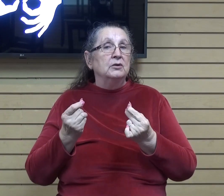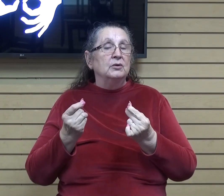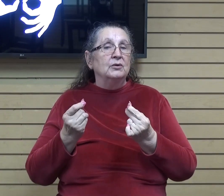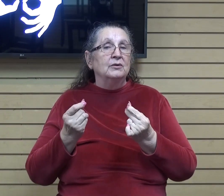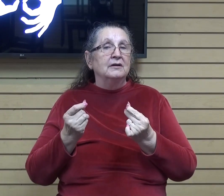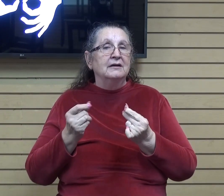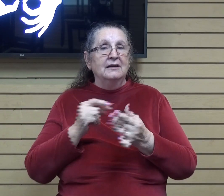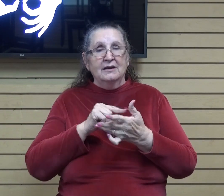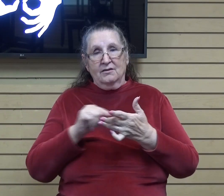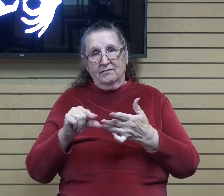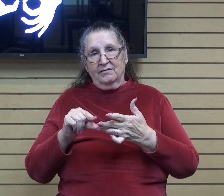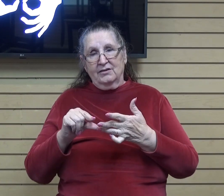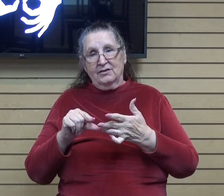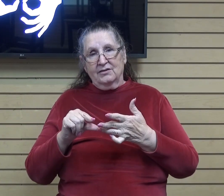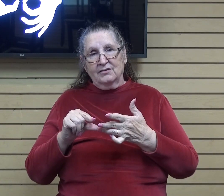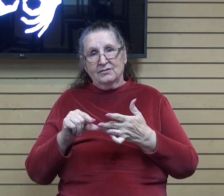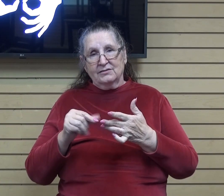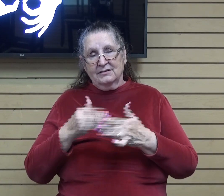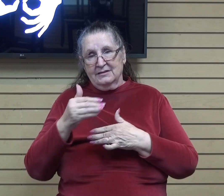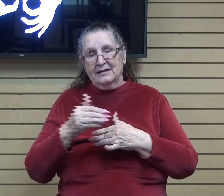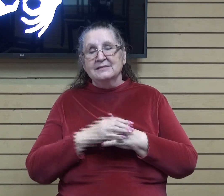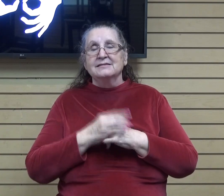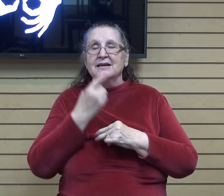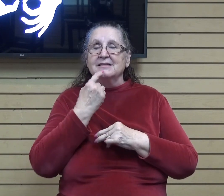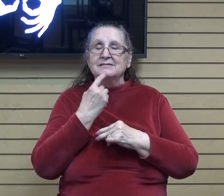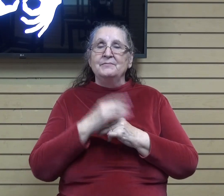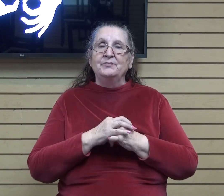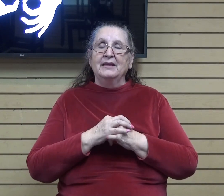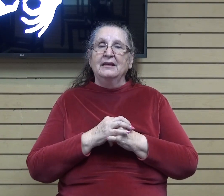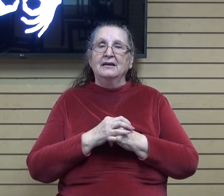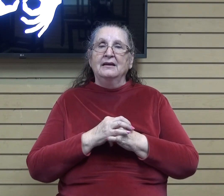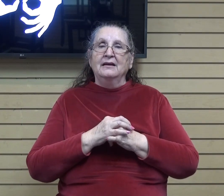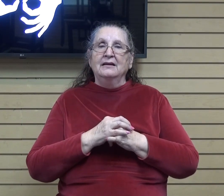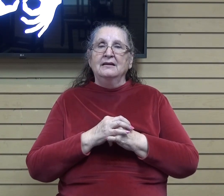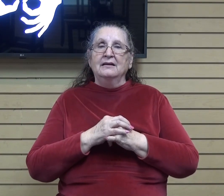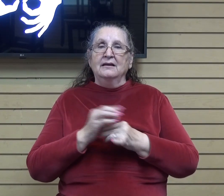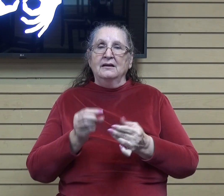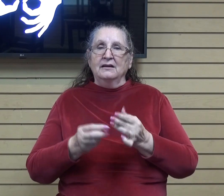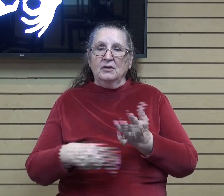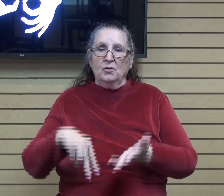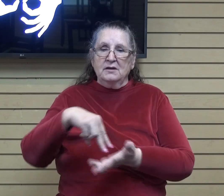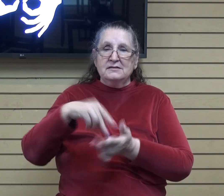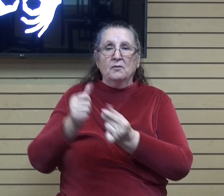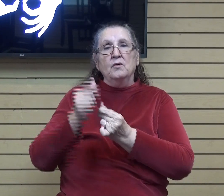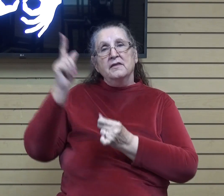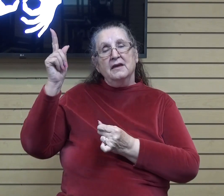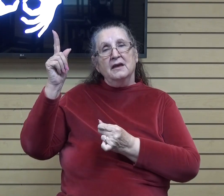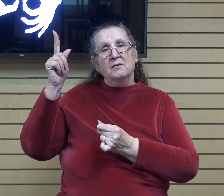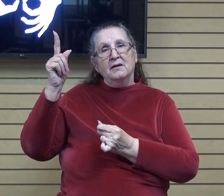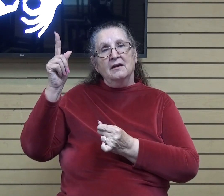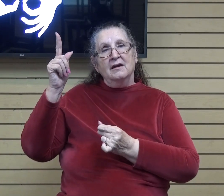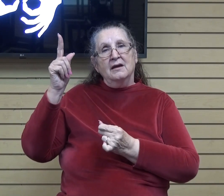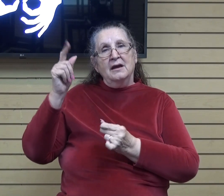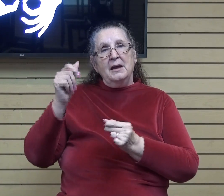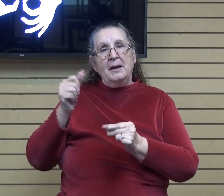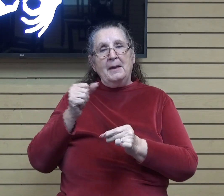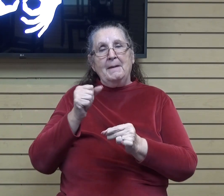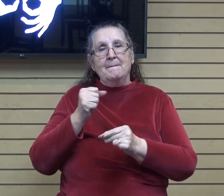the next verse to say? He raised us up with him. He made us alive together with Christ,